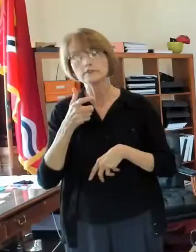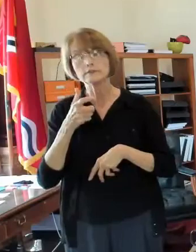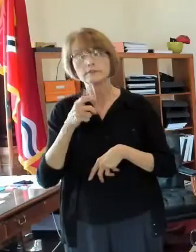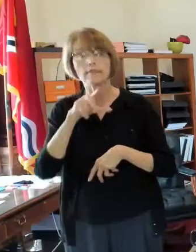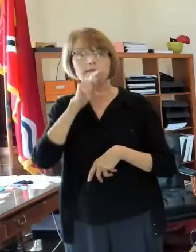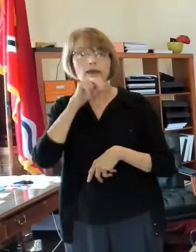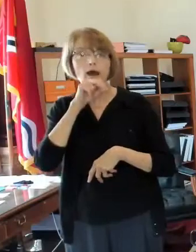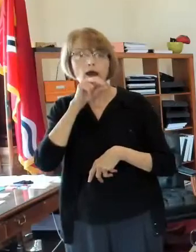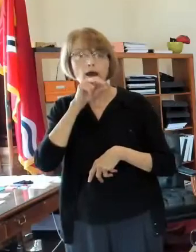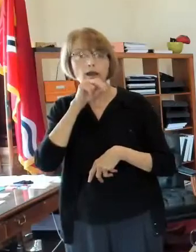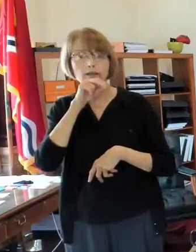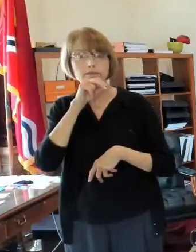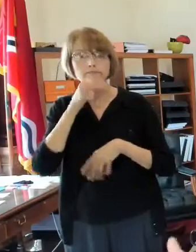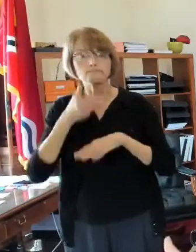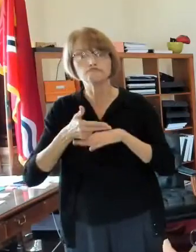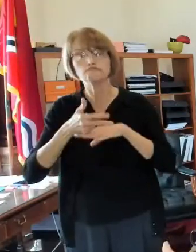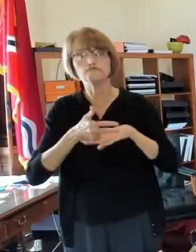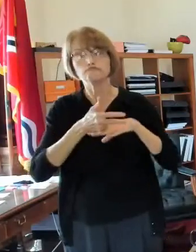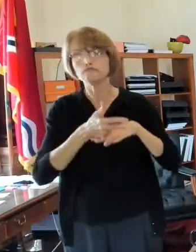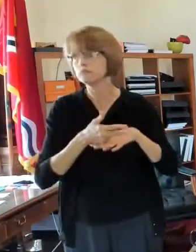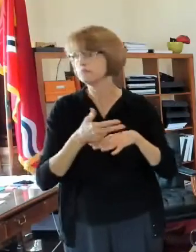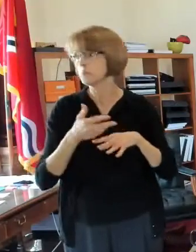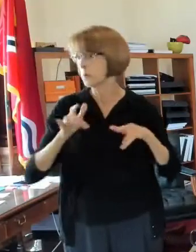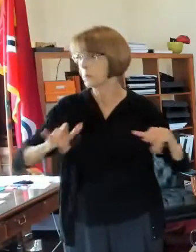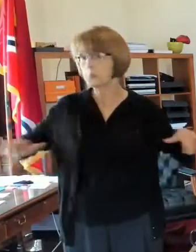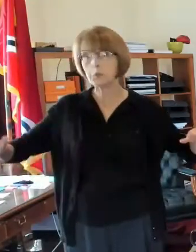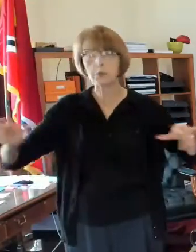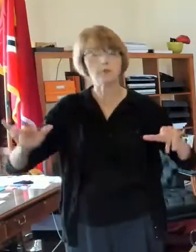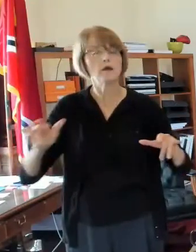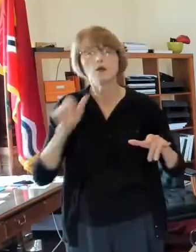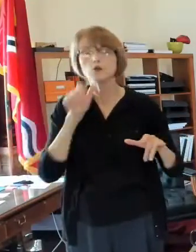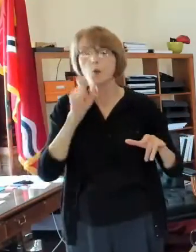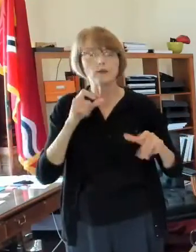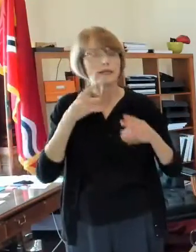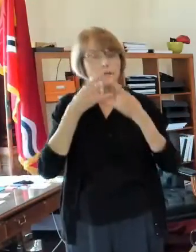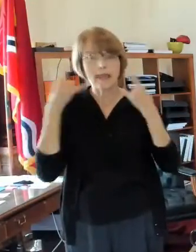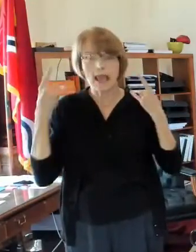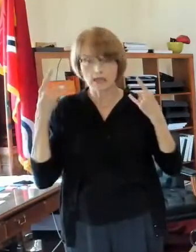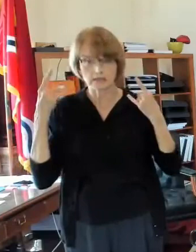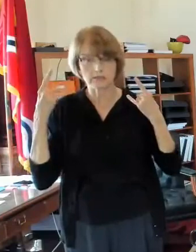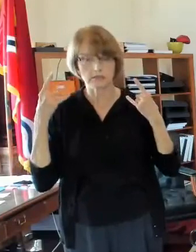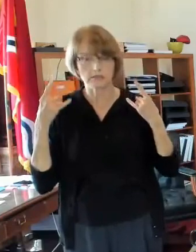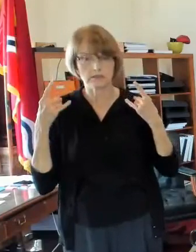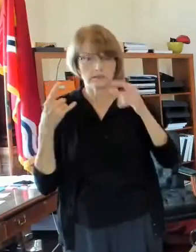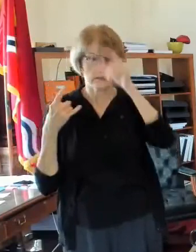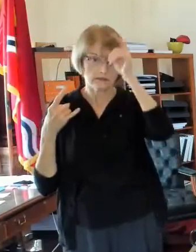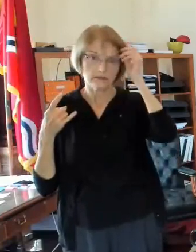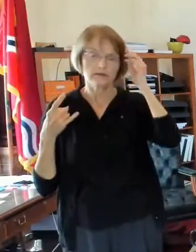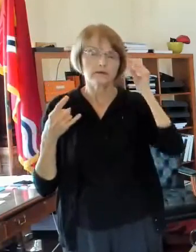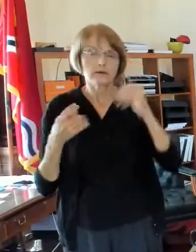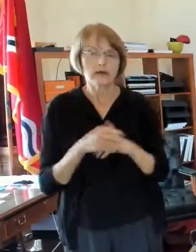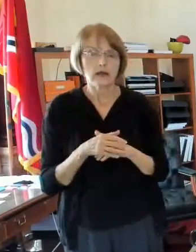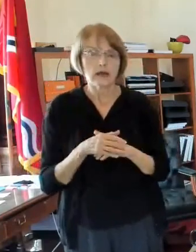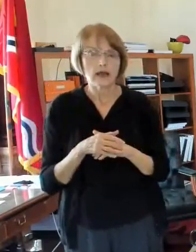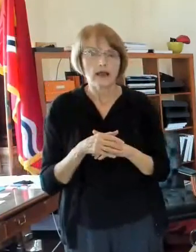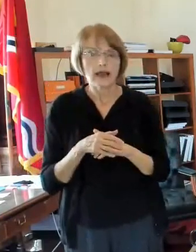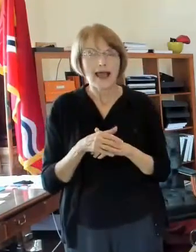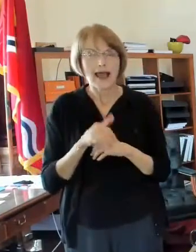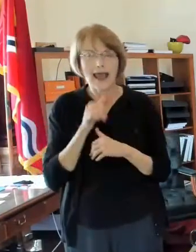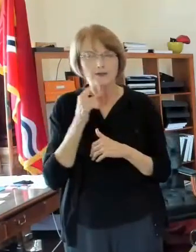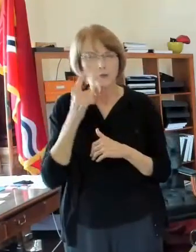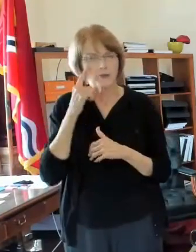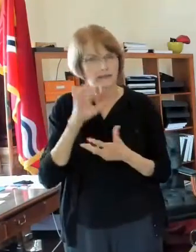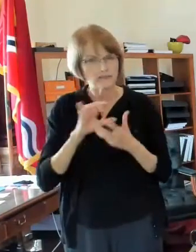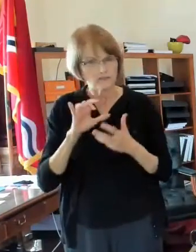then and there's nobody else around you then no you don't have to have a mask on so i don't think that's confusing this is